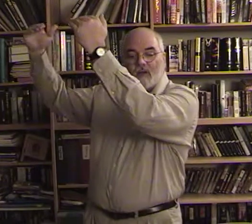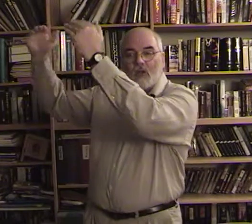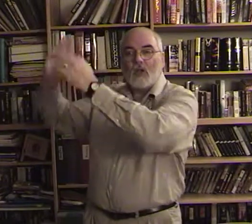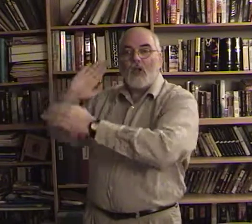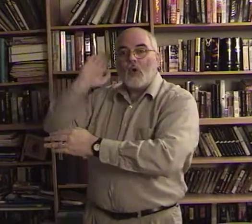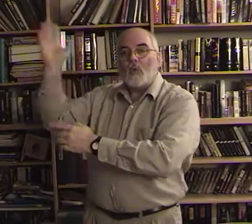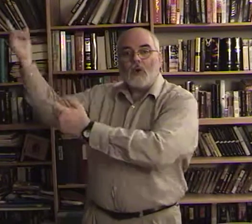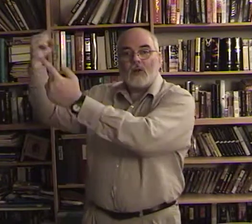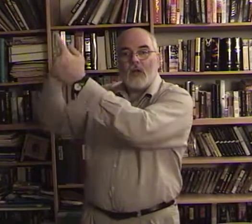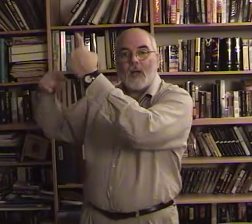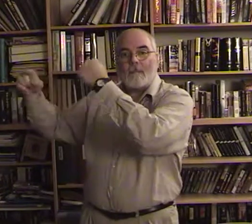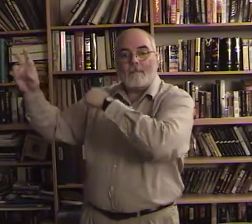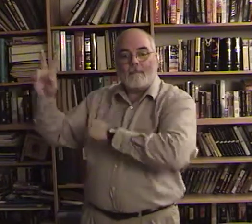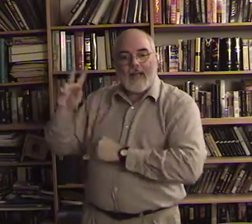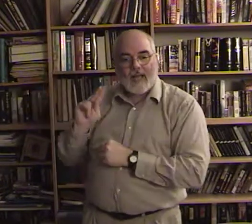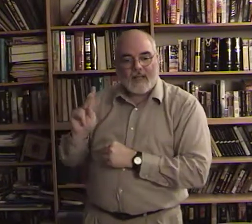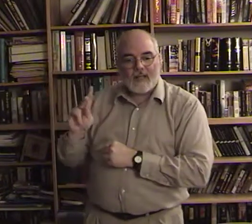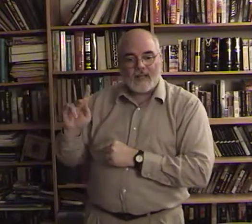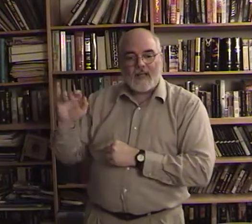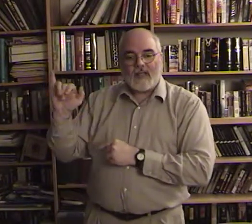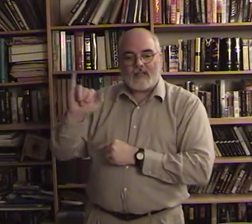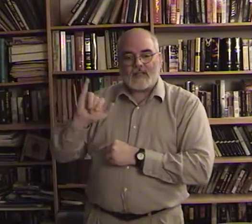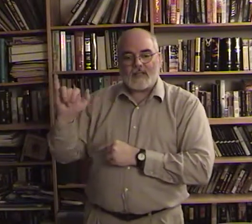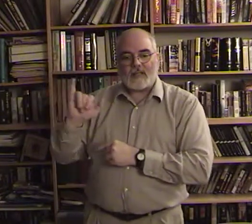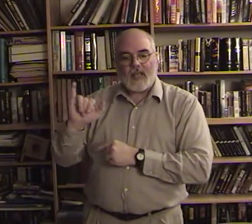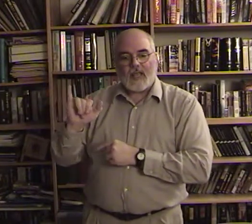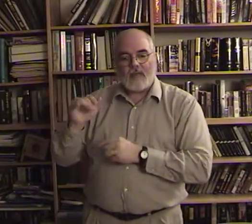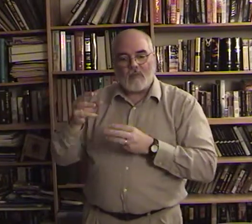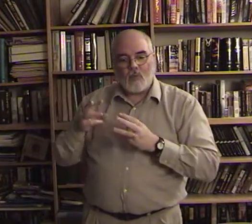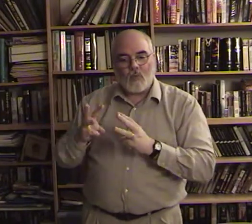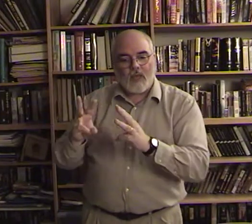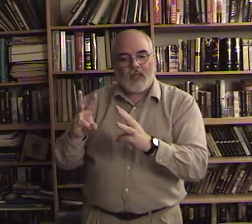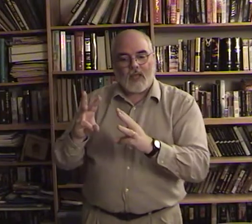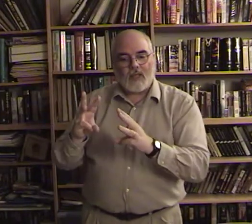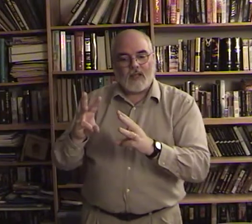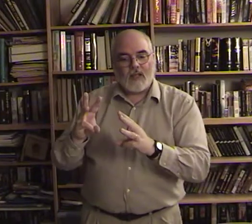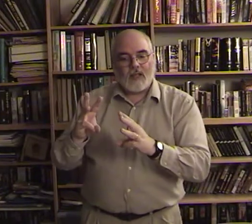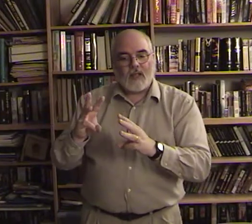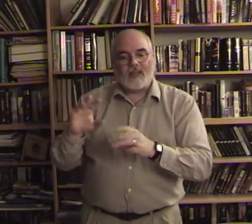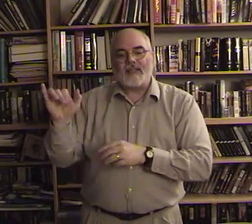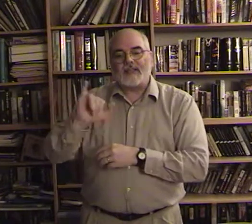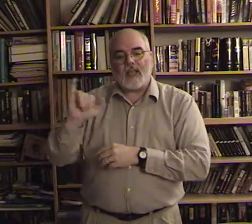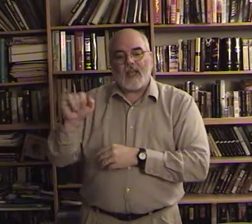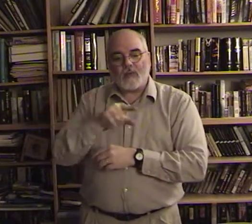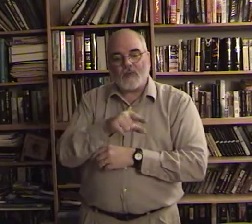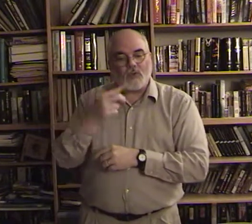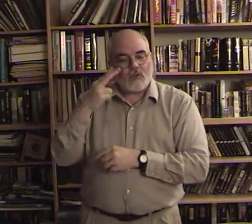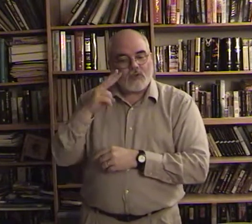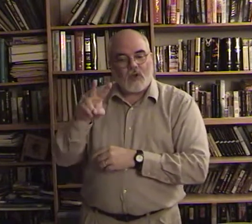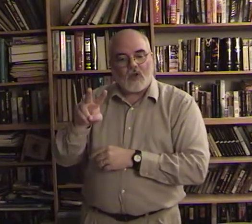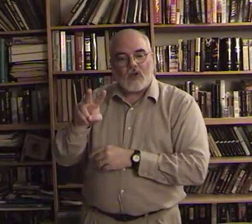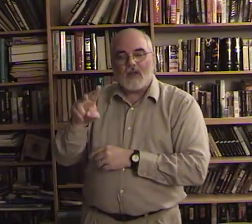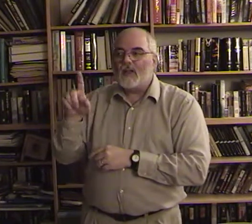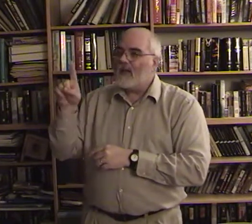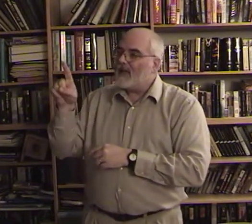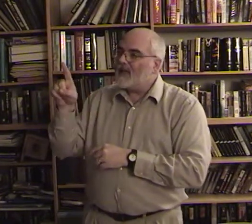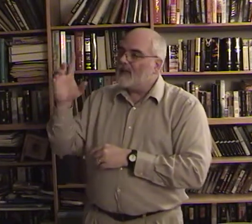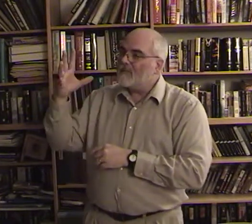will come back the same way the same same you saw him